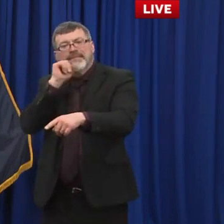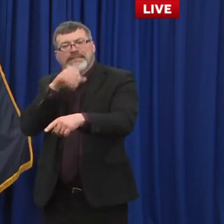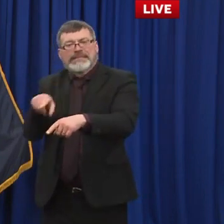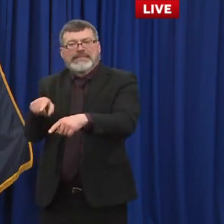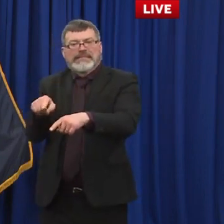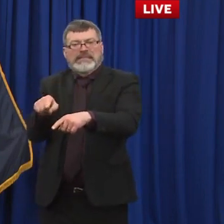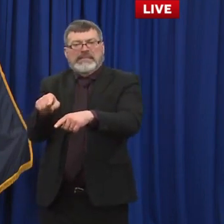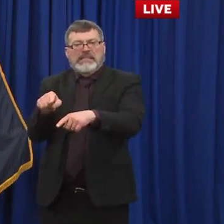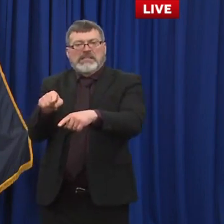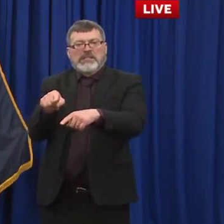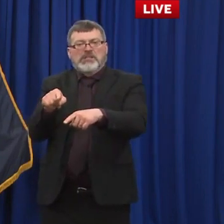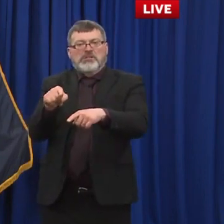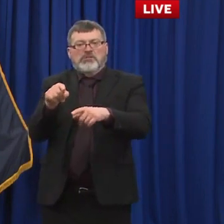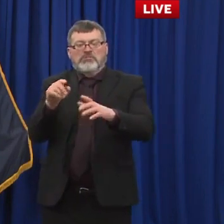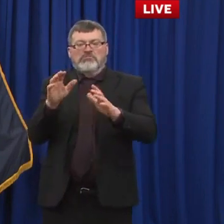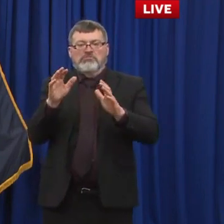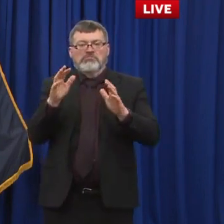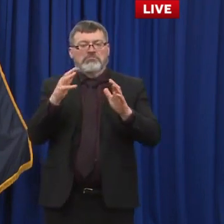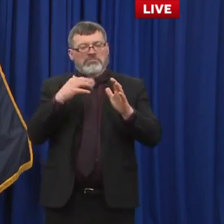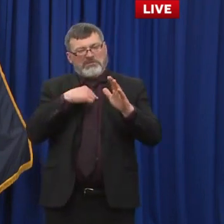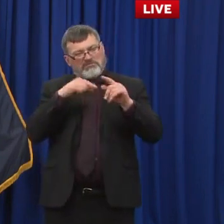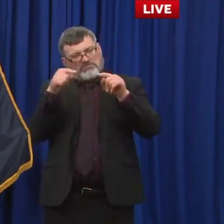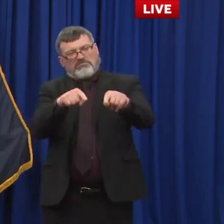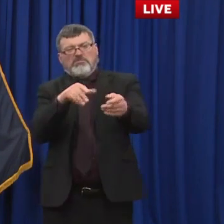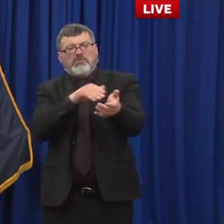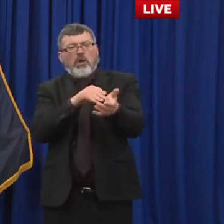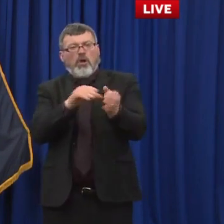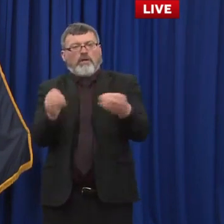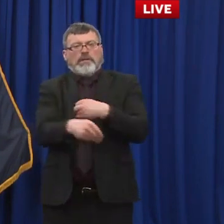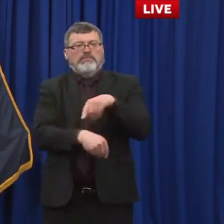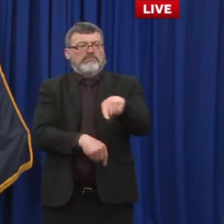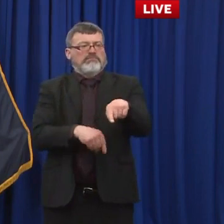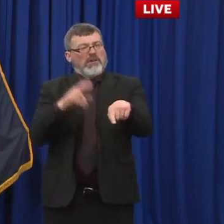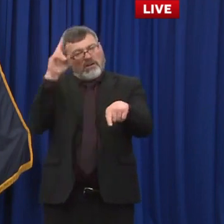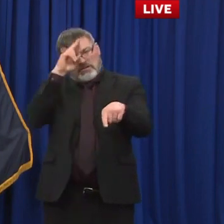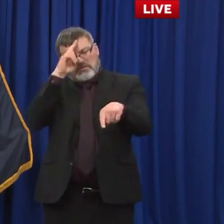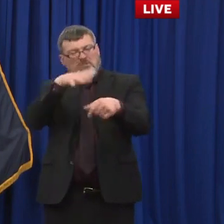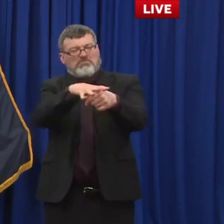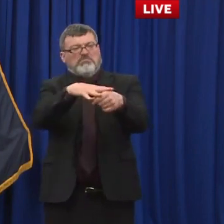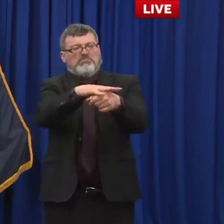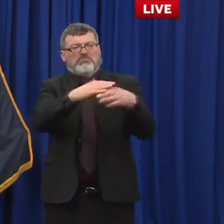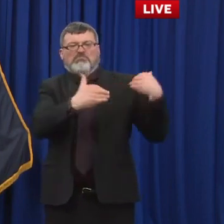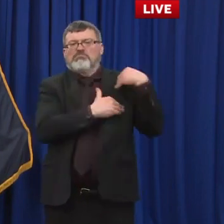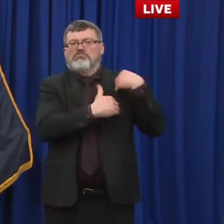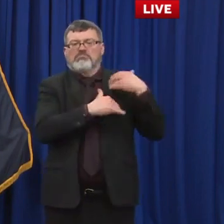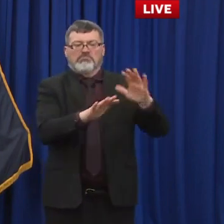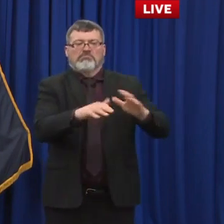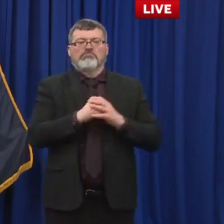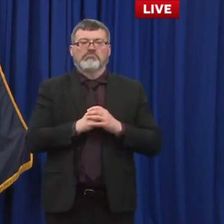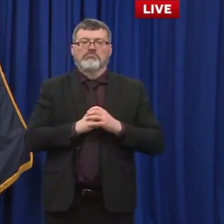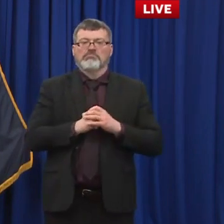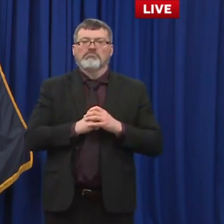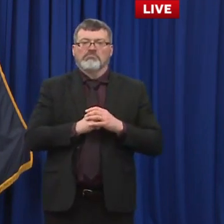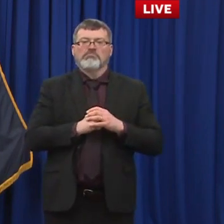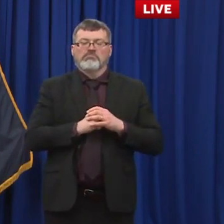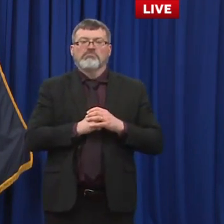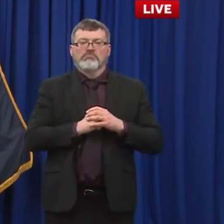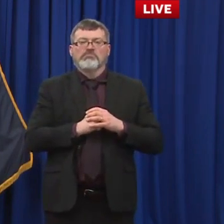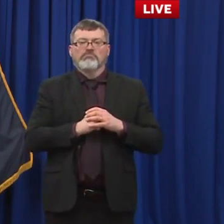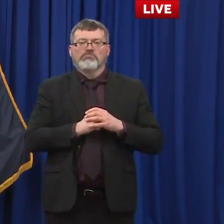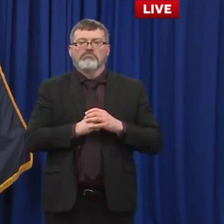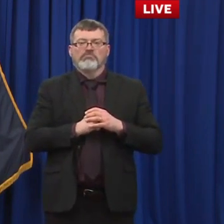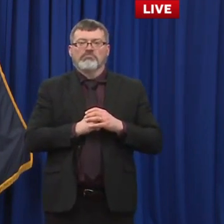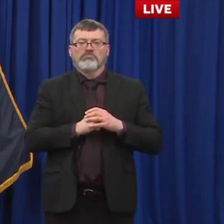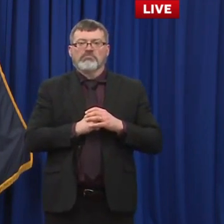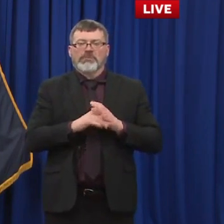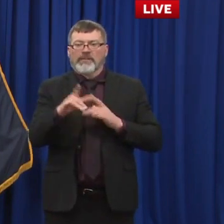opposed to everybody you know asked asking everybody to rush into the system at once when there was a limited amount of vaccine we'll also just have so much more of it right it